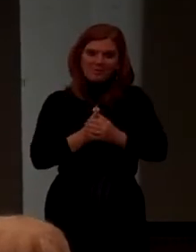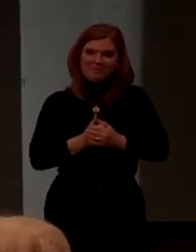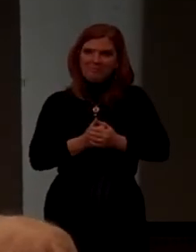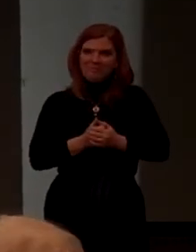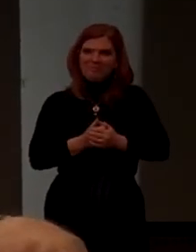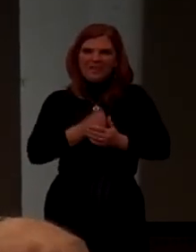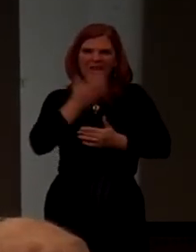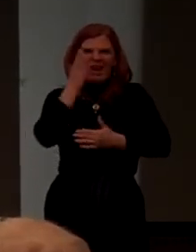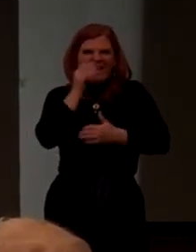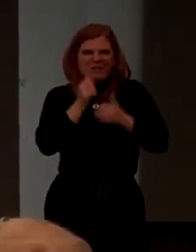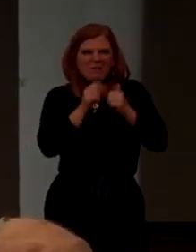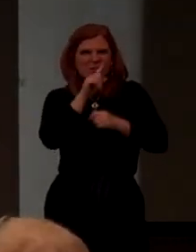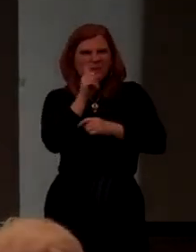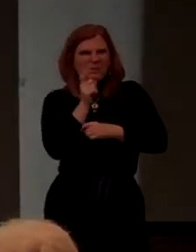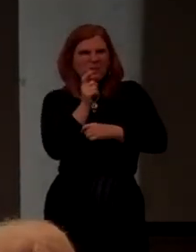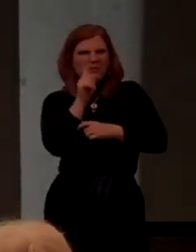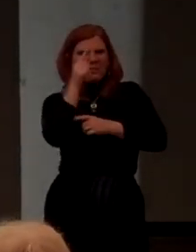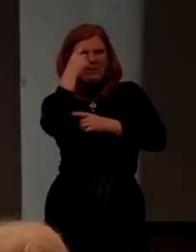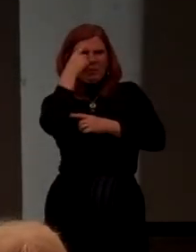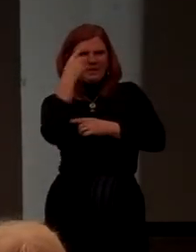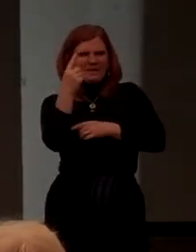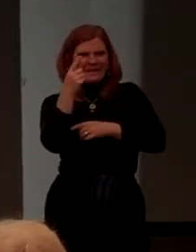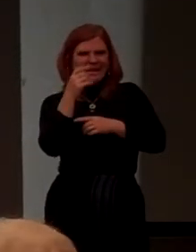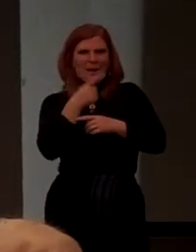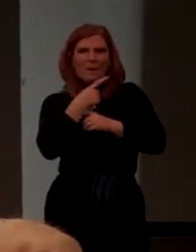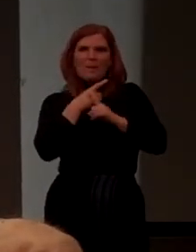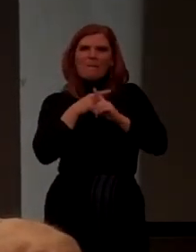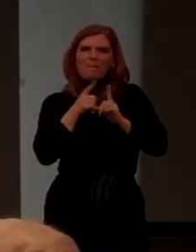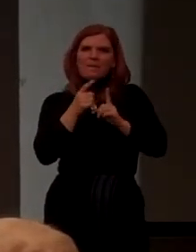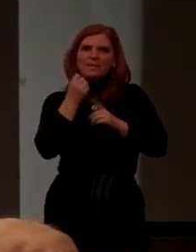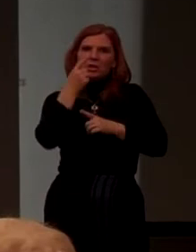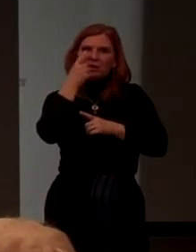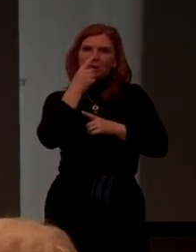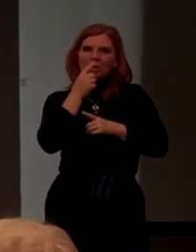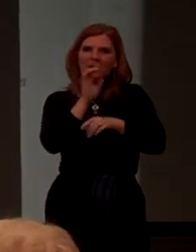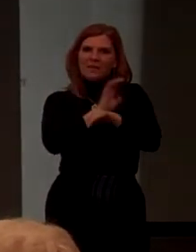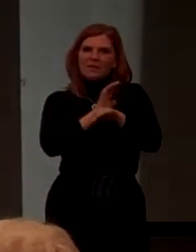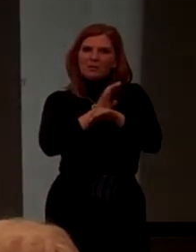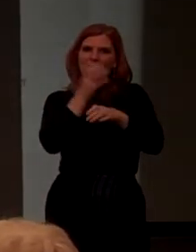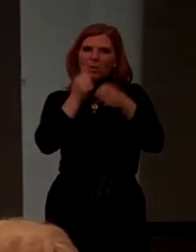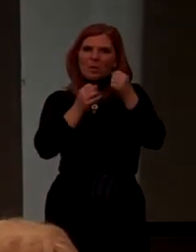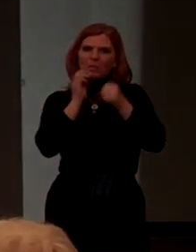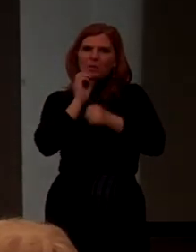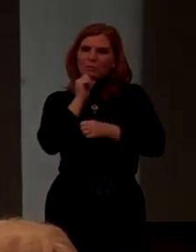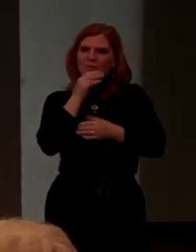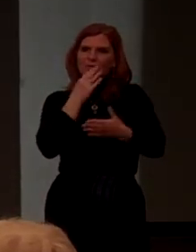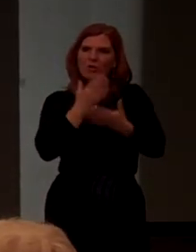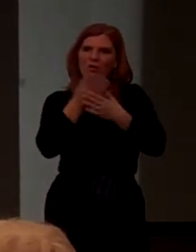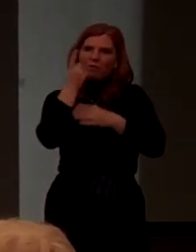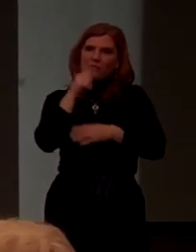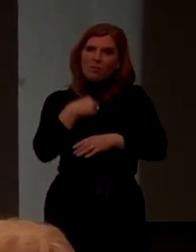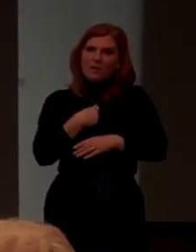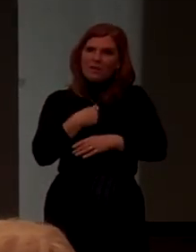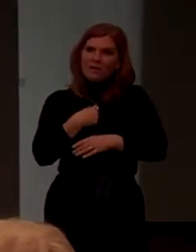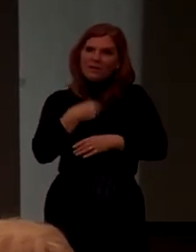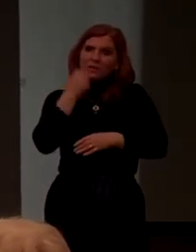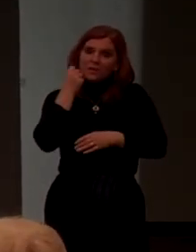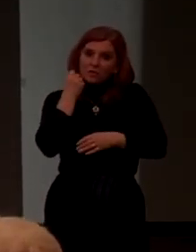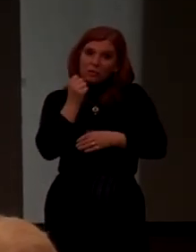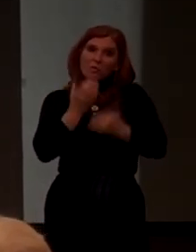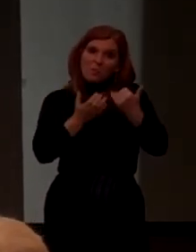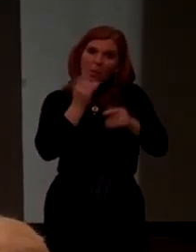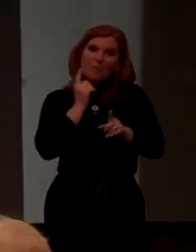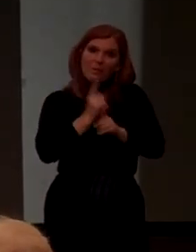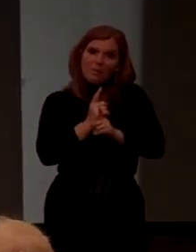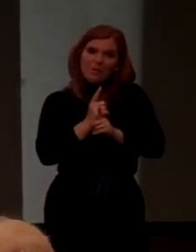I don't know whether it was a question of the extra penny, but she probably thought that chocolate milk wasn't good for me. She was probably